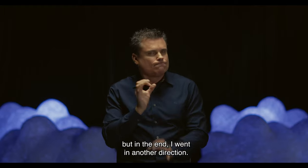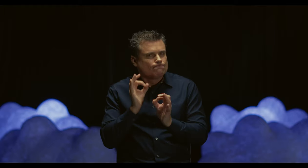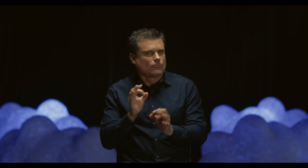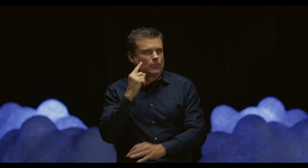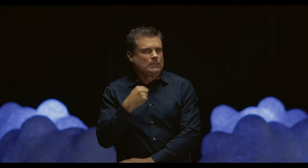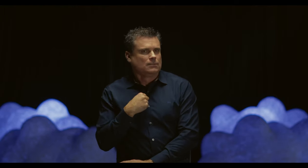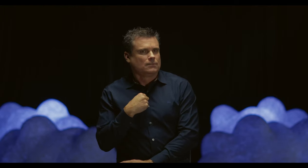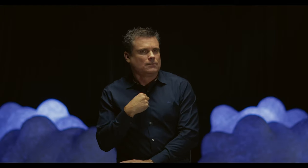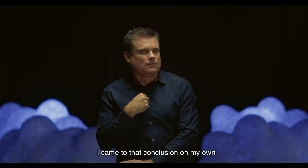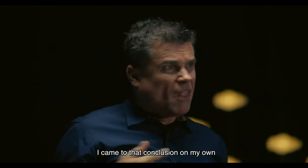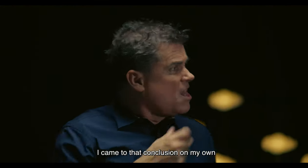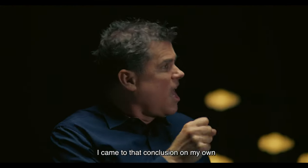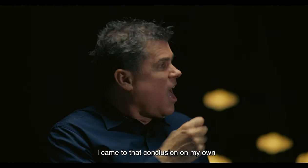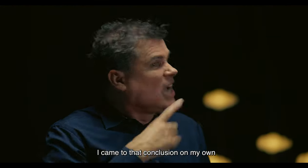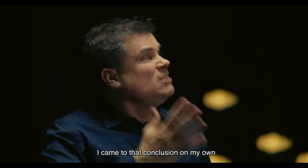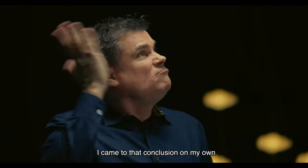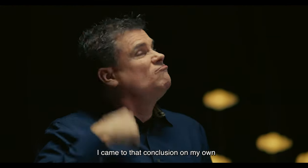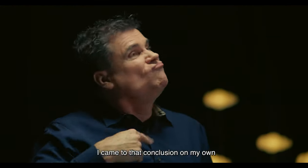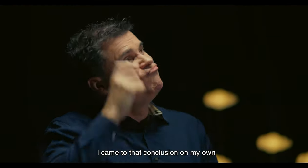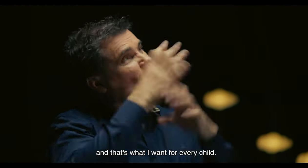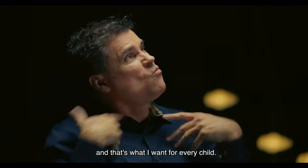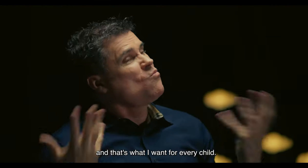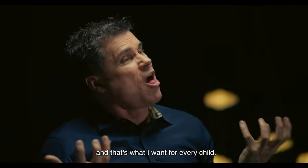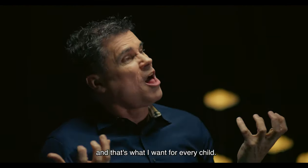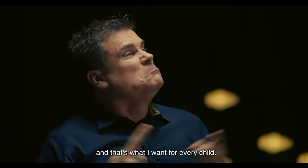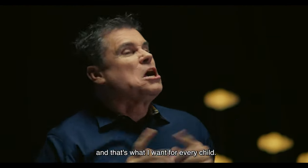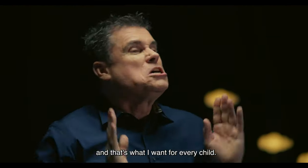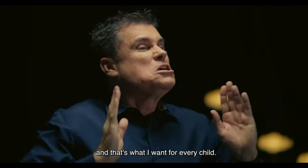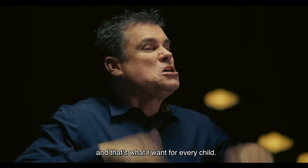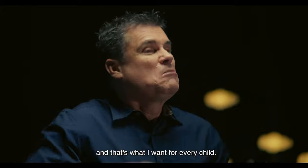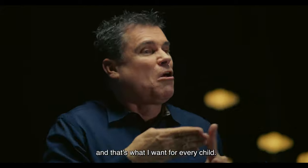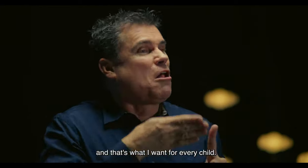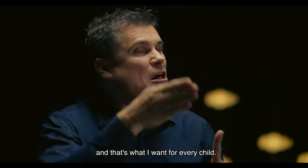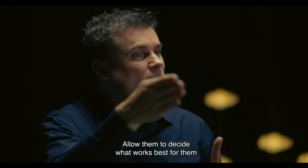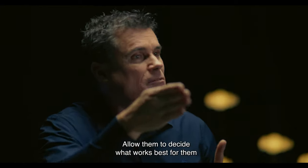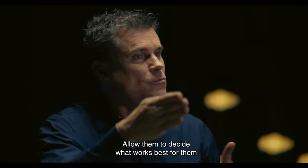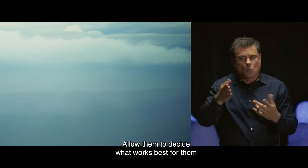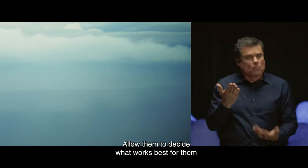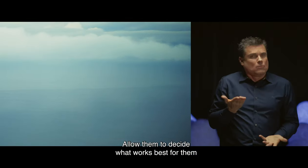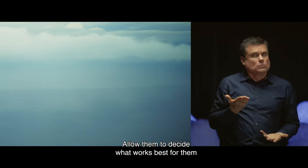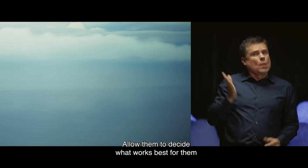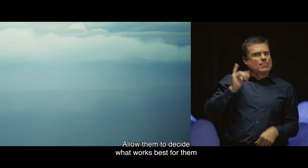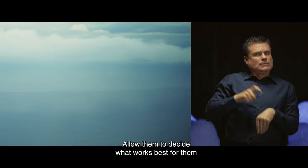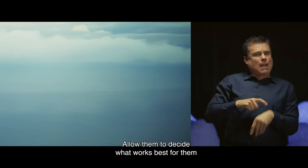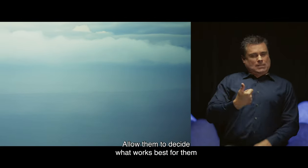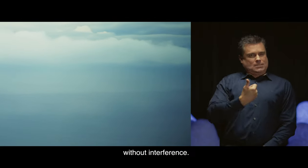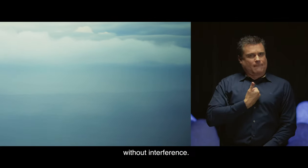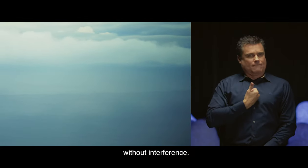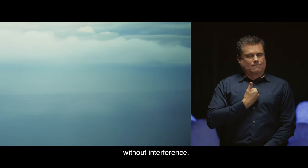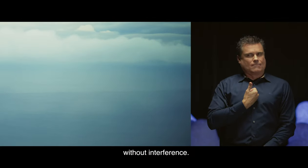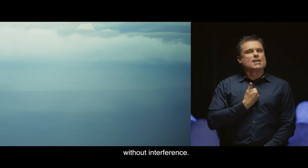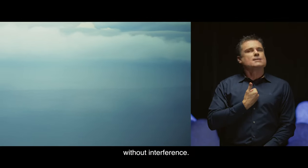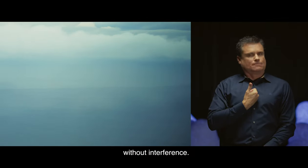direction. I came to that conclusion on my own, and that's what I want for every child. Allow them to decide what works best for